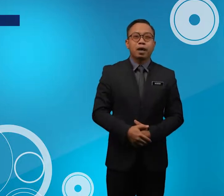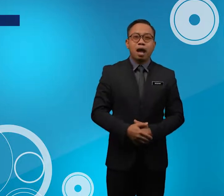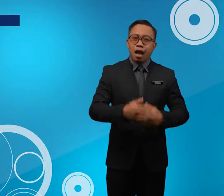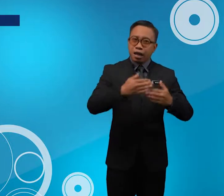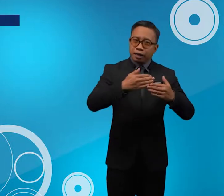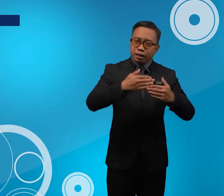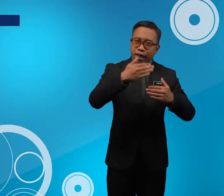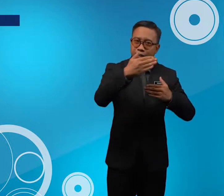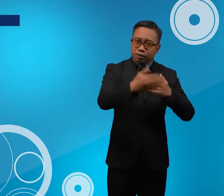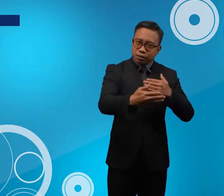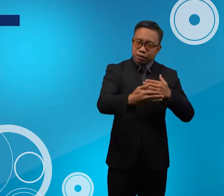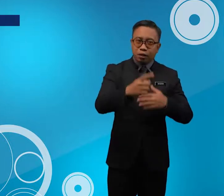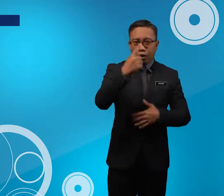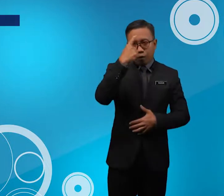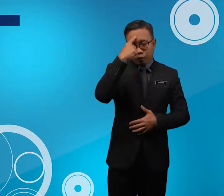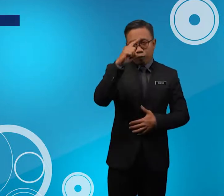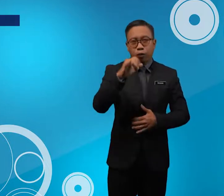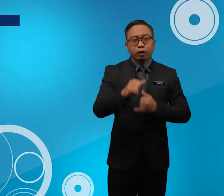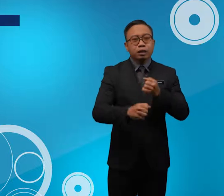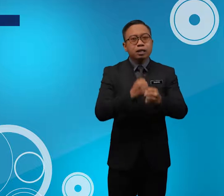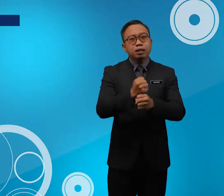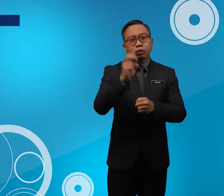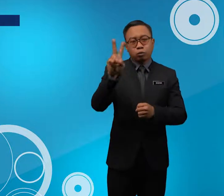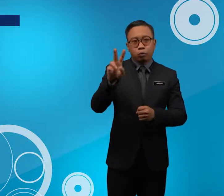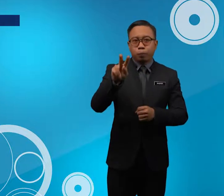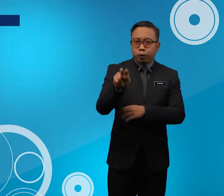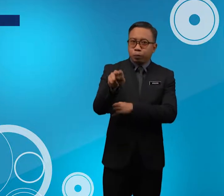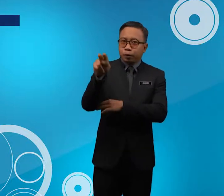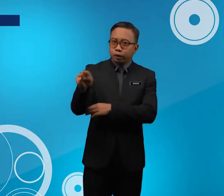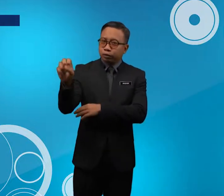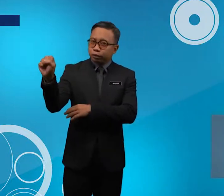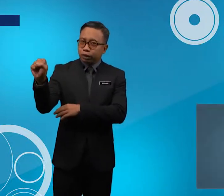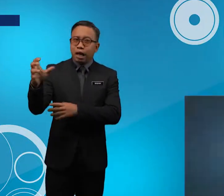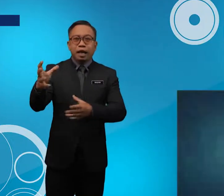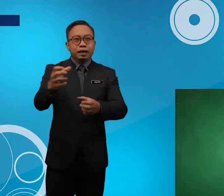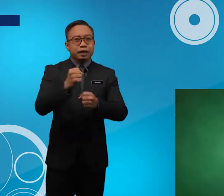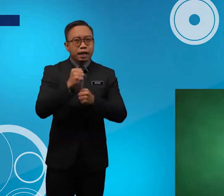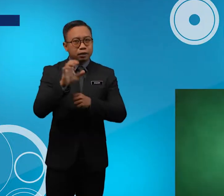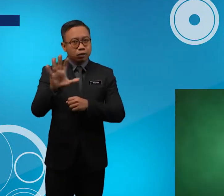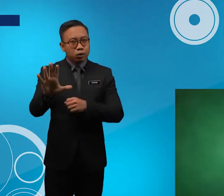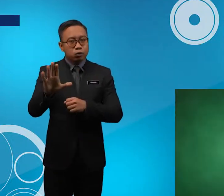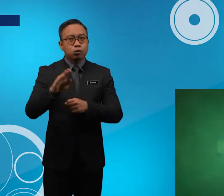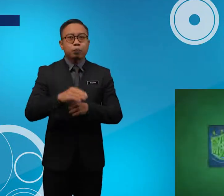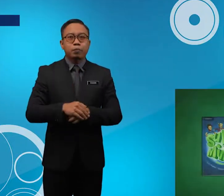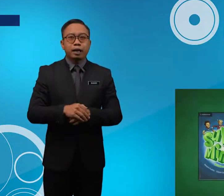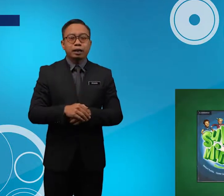Next, for your two pupils, get your Supermind